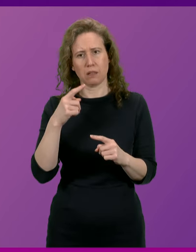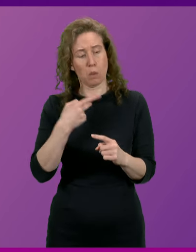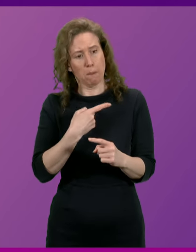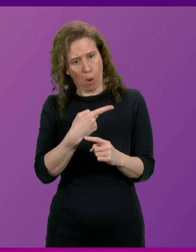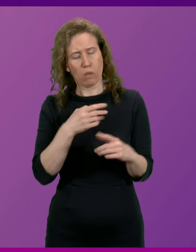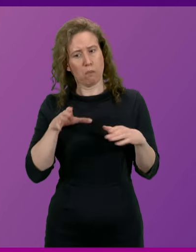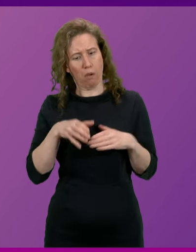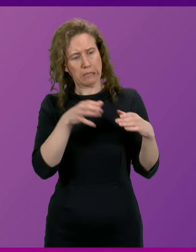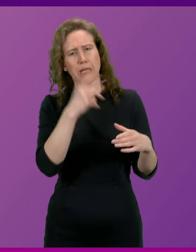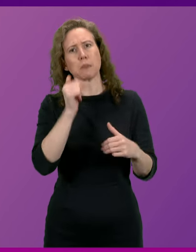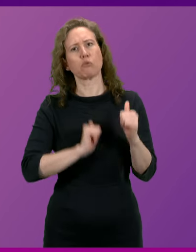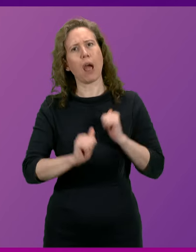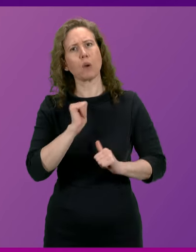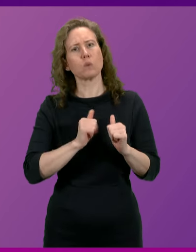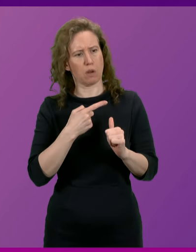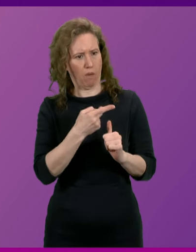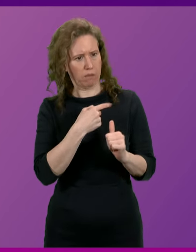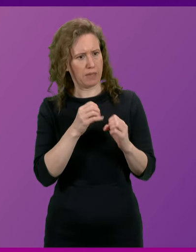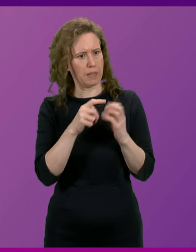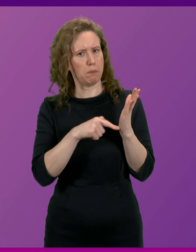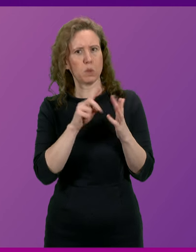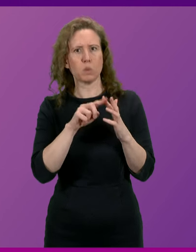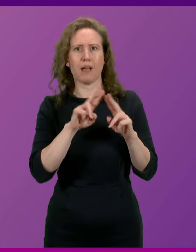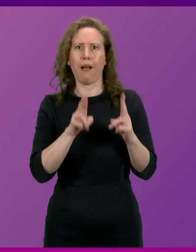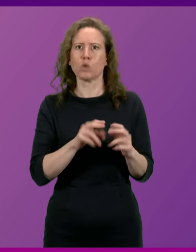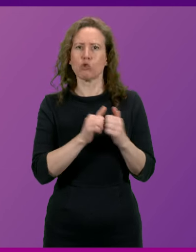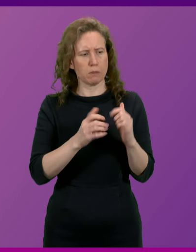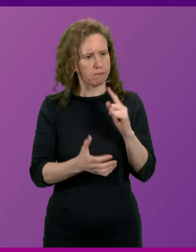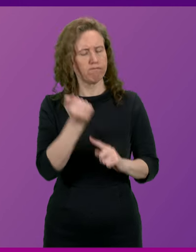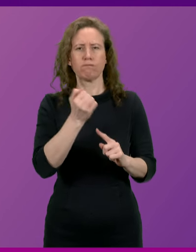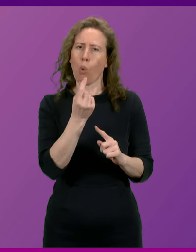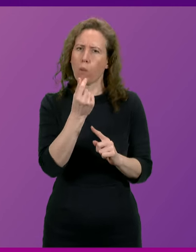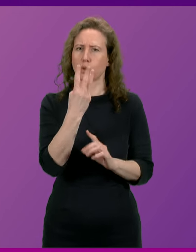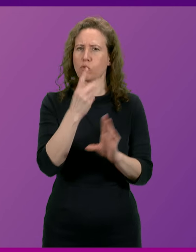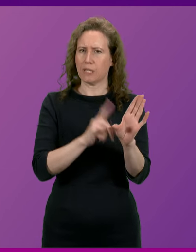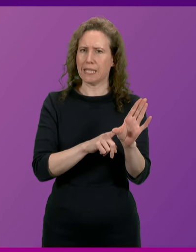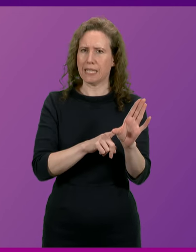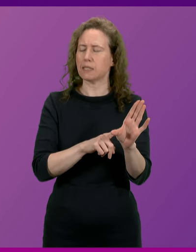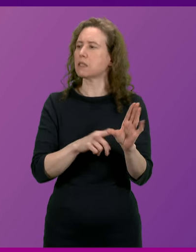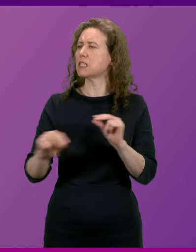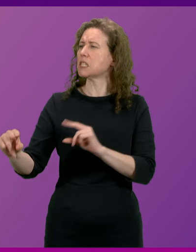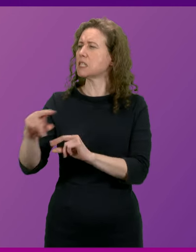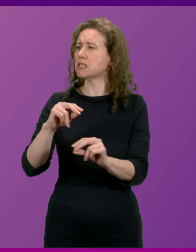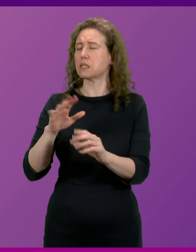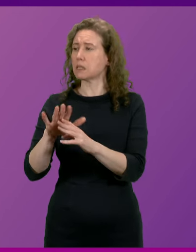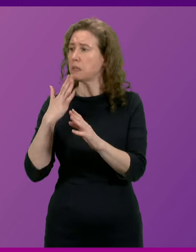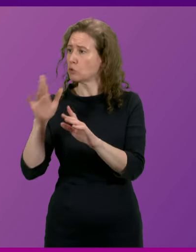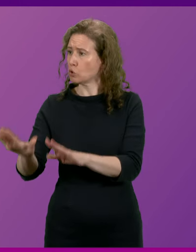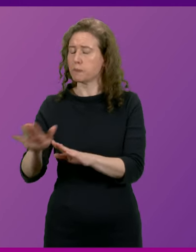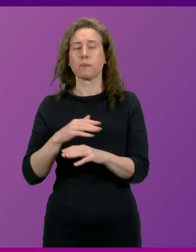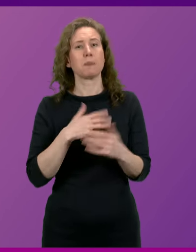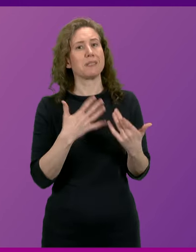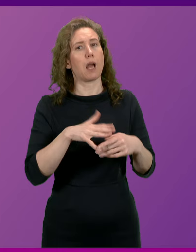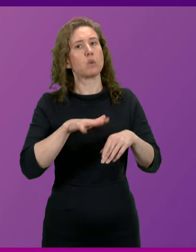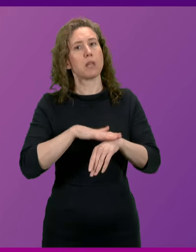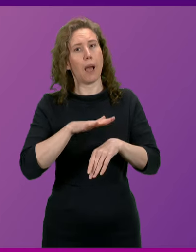parties, take great pride in what the House agreement has achieved in almost three years. Let's hear the First Minister. It is time for